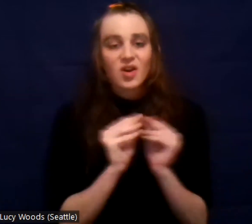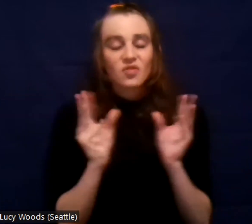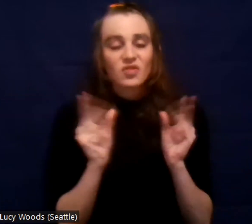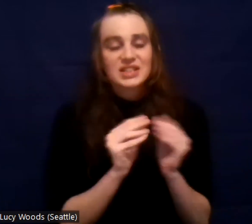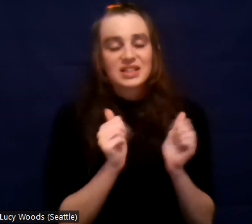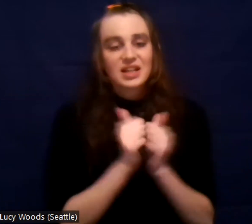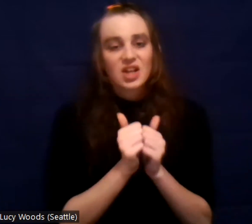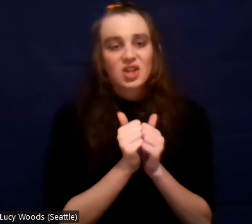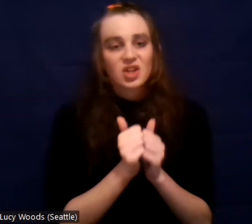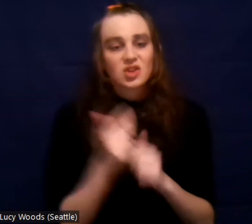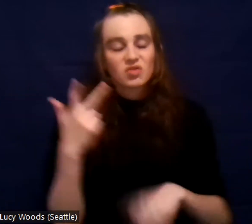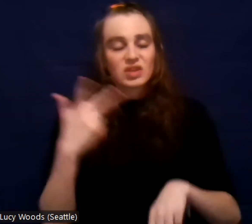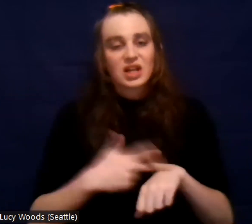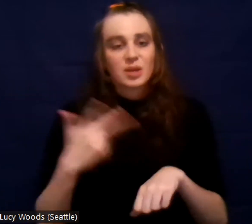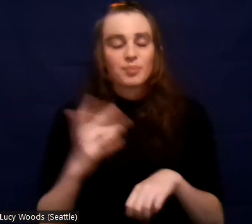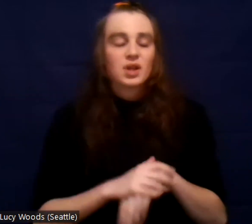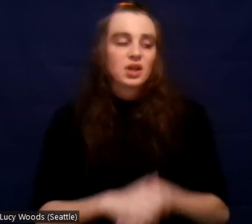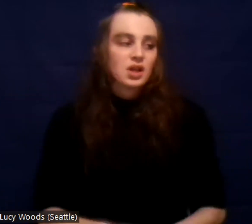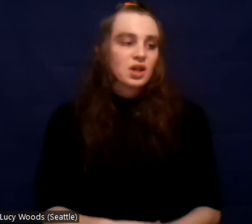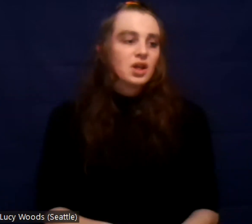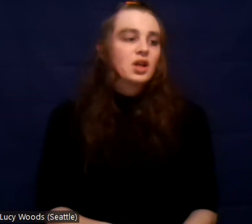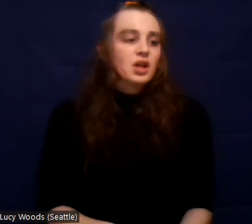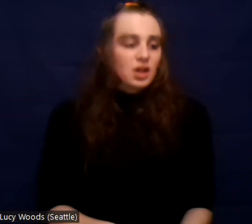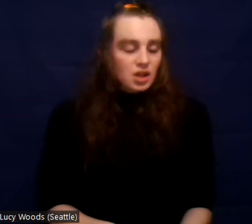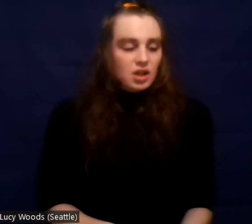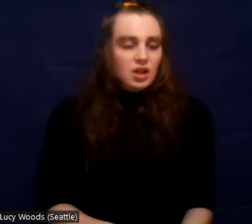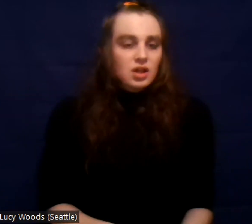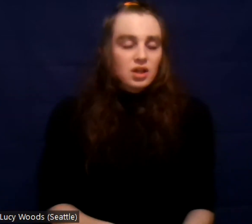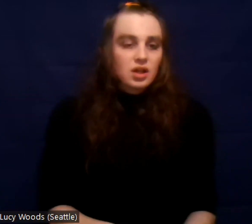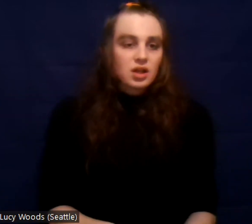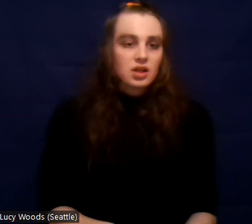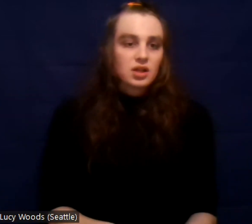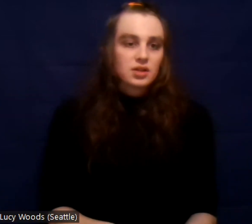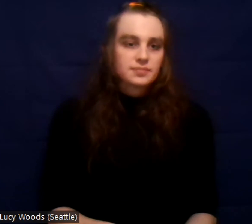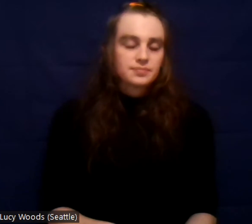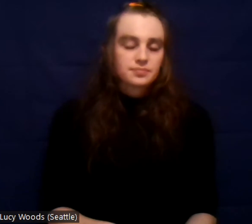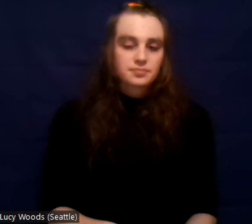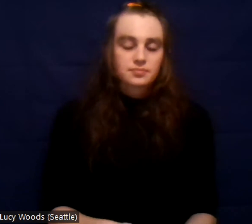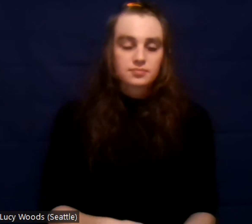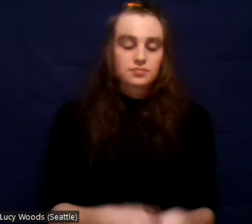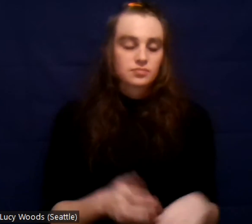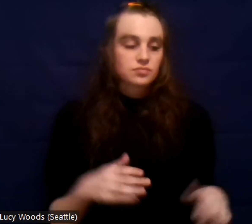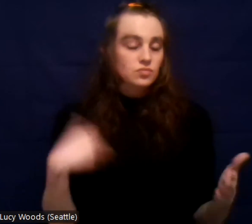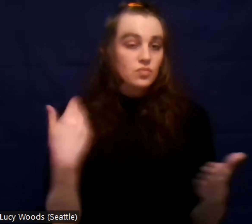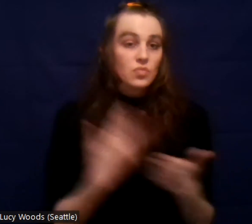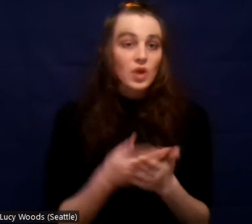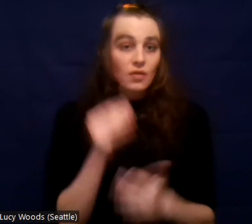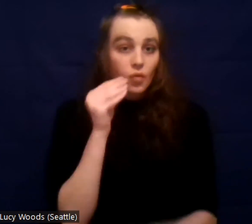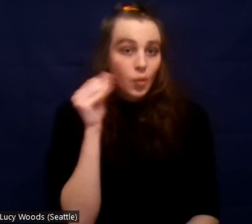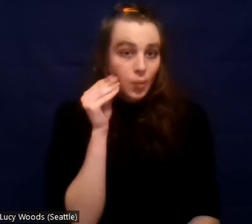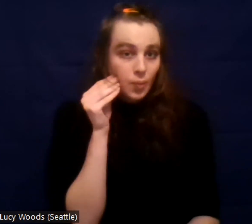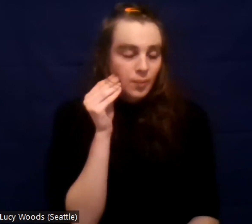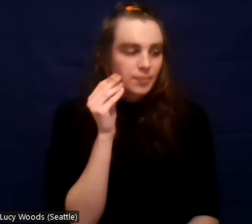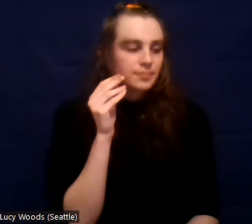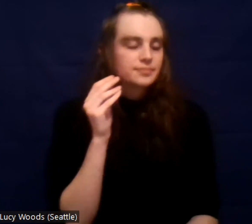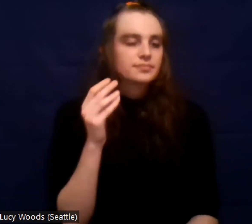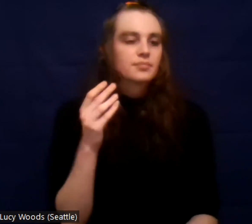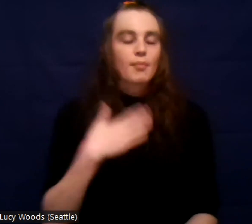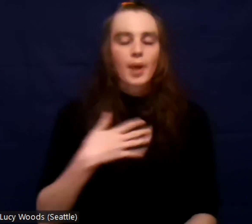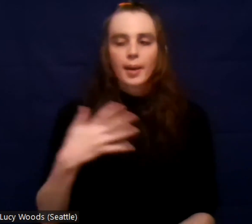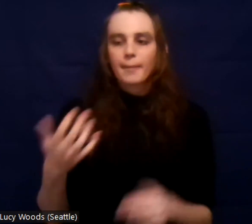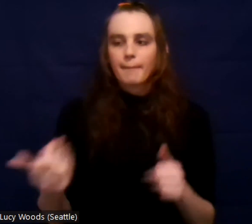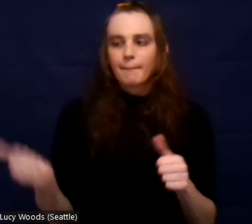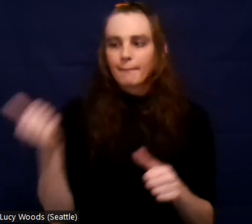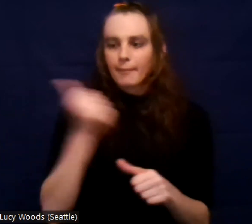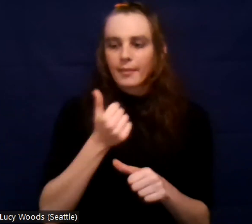when we got back home, the guy that's above me calls me up and he's like, did you bring the new guy to that? Well, I Paul, uh, thing.